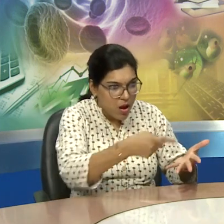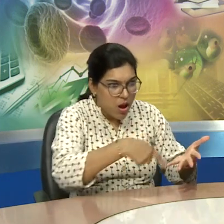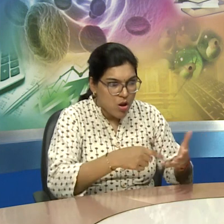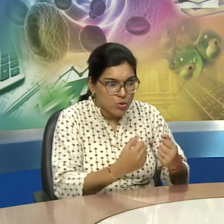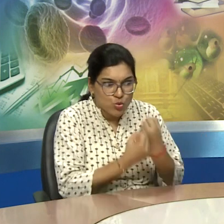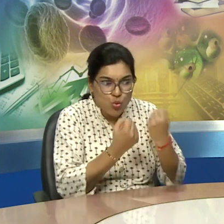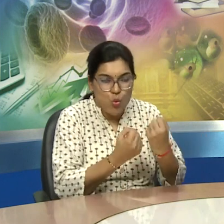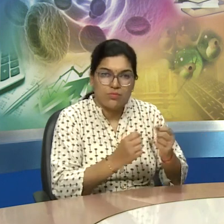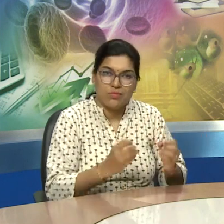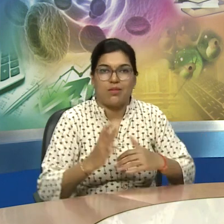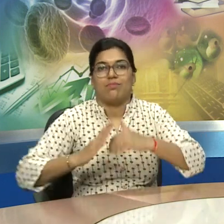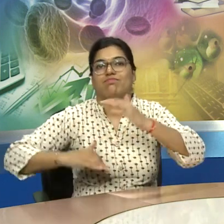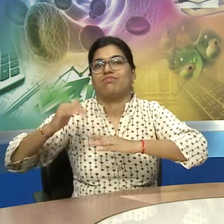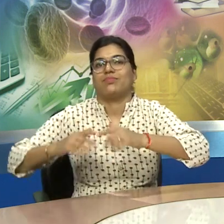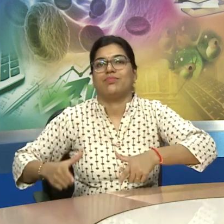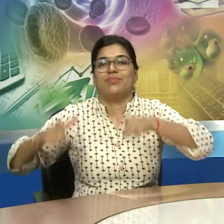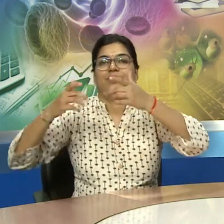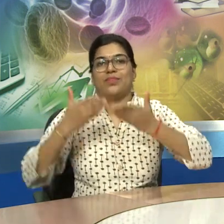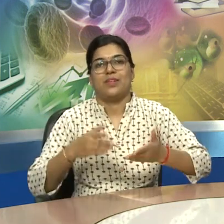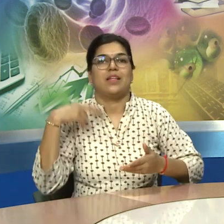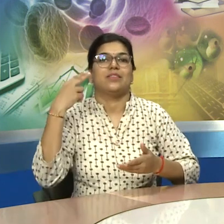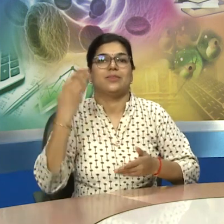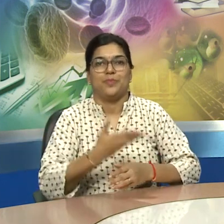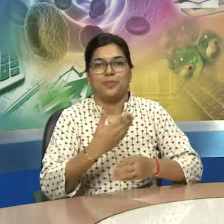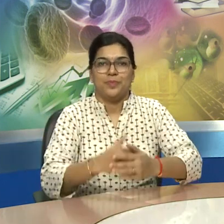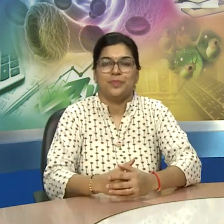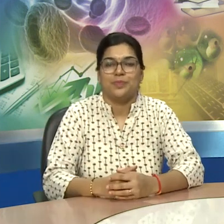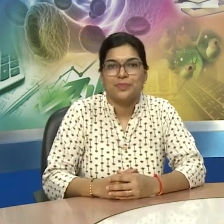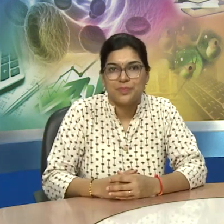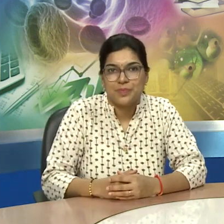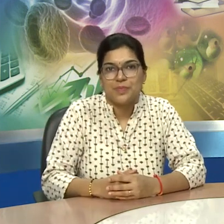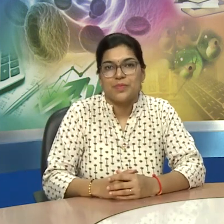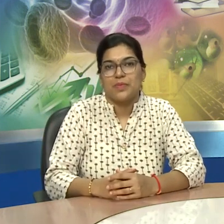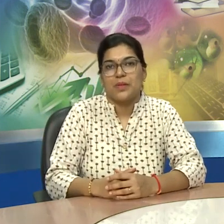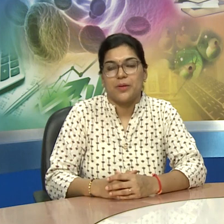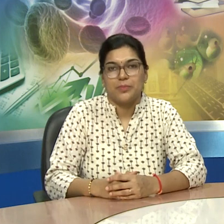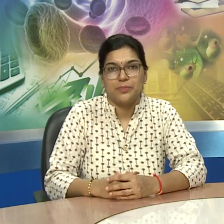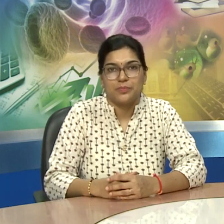stone was vanished so that is why we say that now the